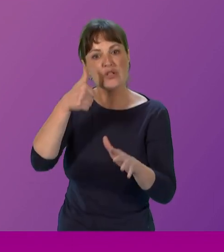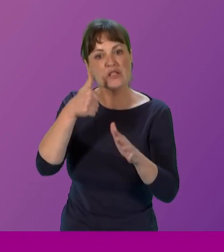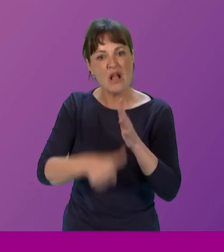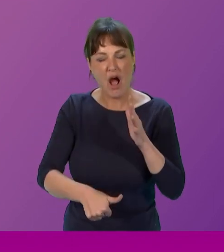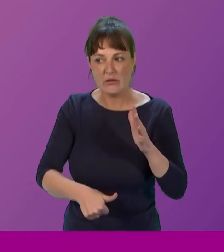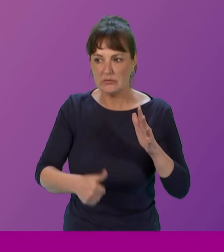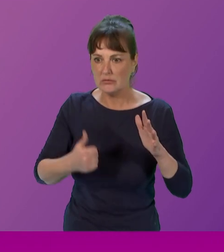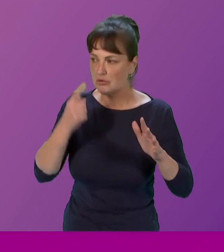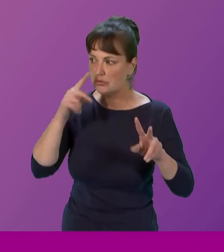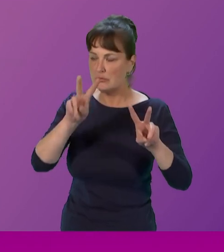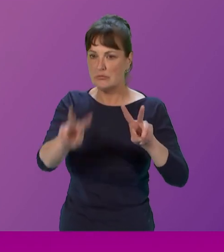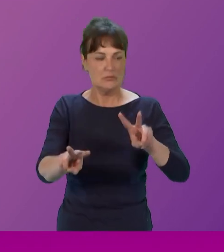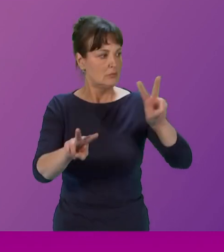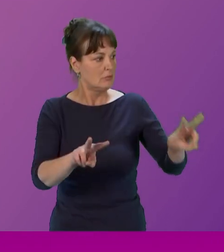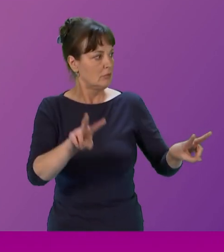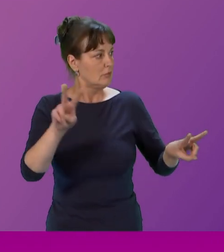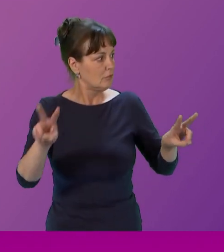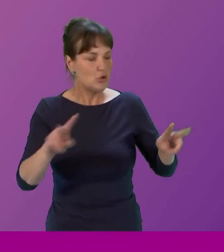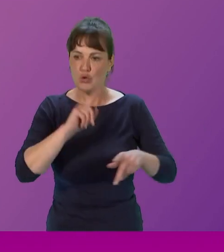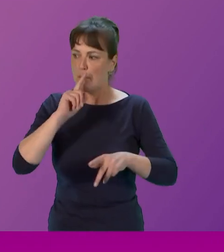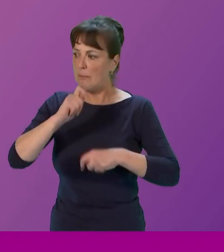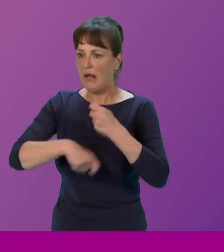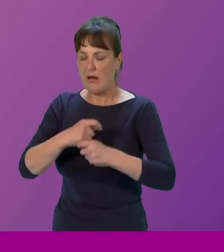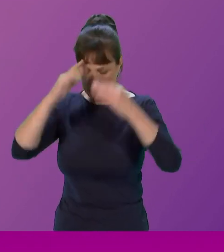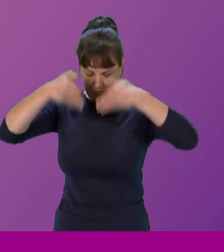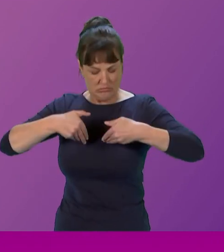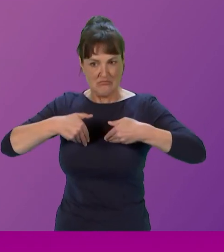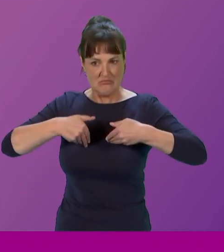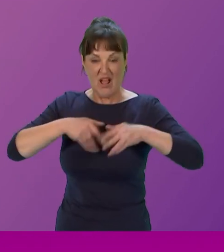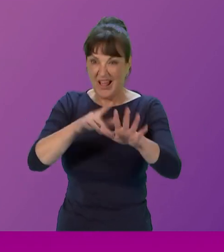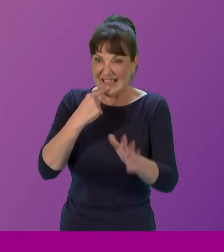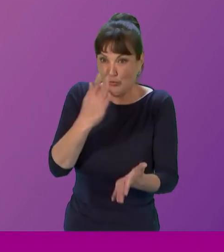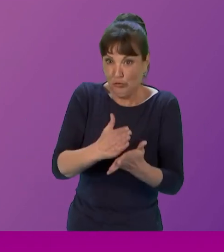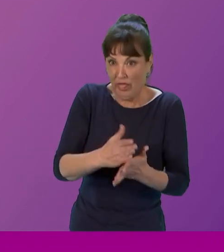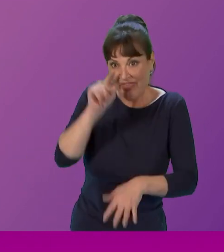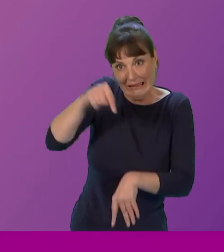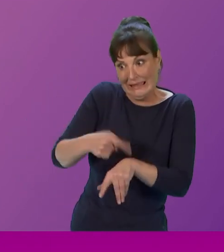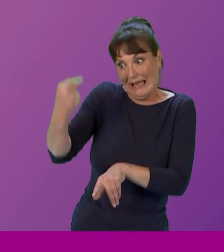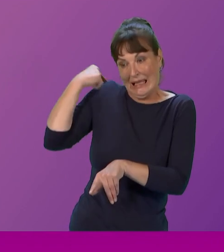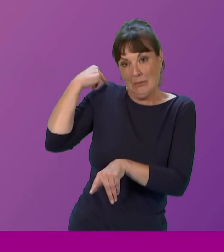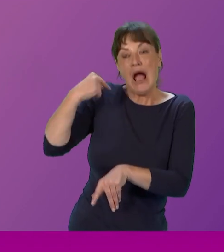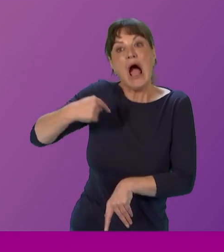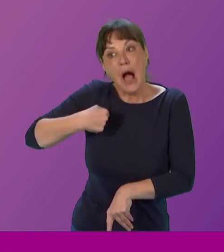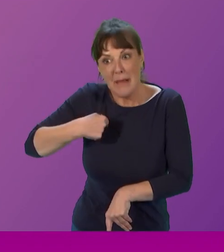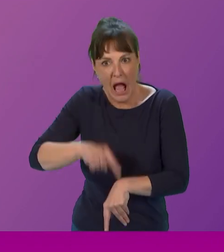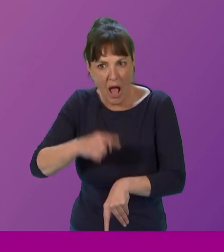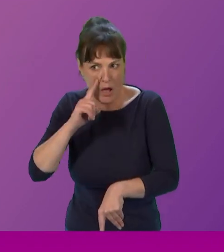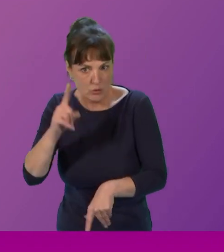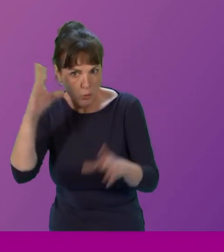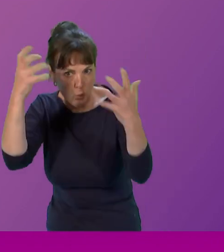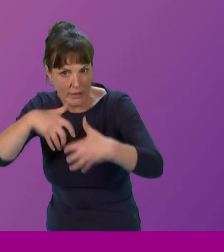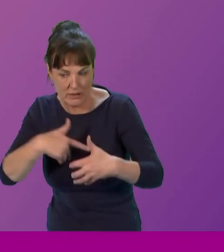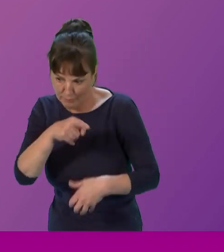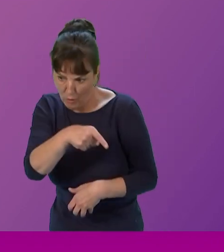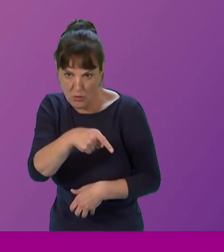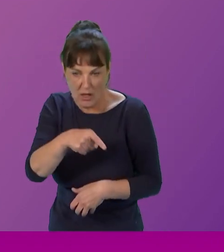so self-obsessed. When I was a young woman, I was more obsessed with the missile gap than the thigh gap. And that turned out to be a good thing in the long